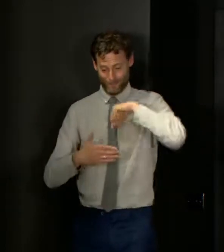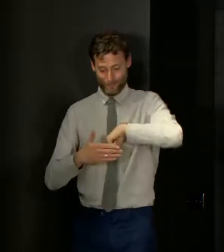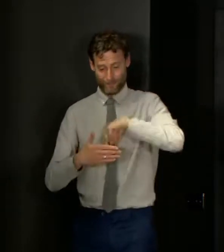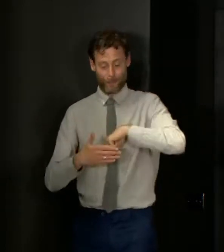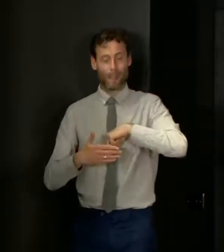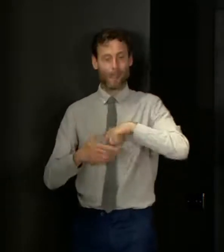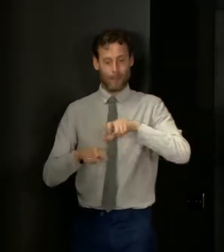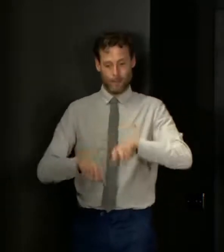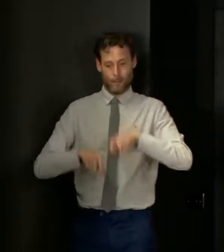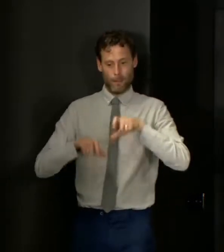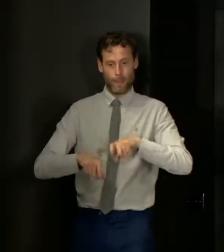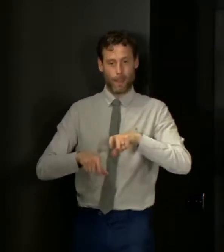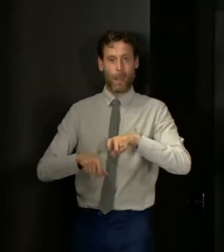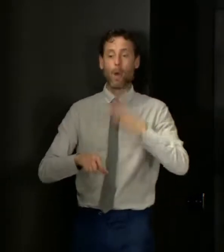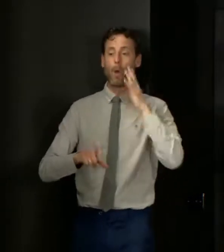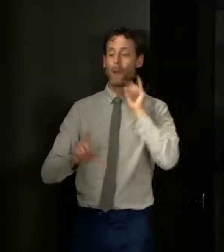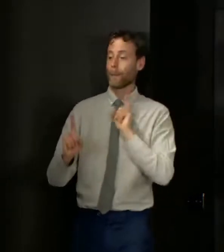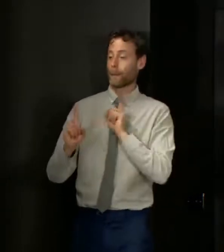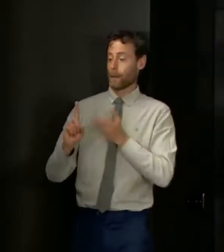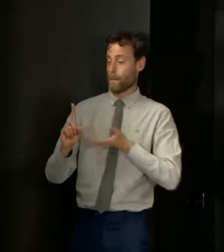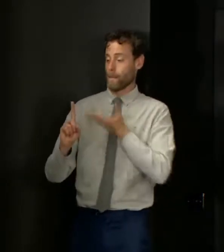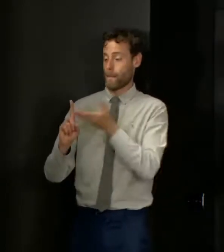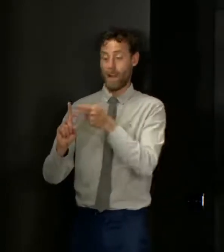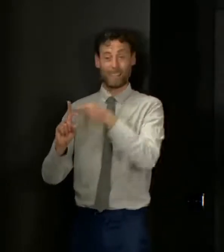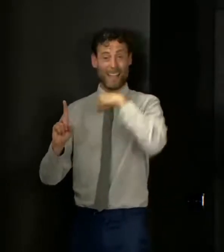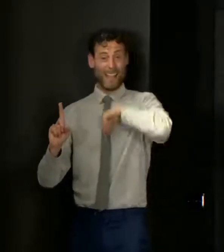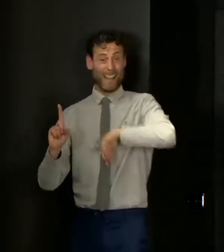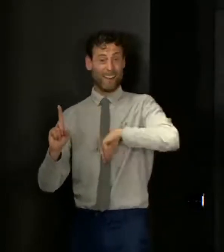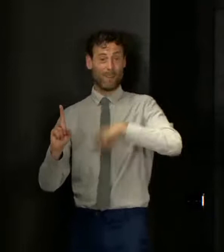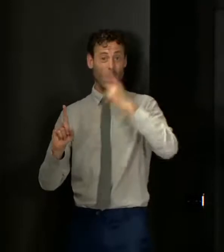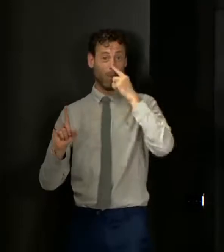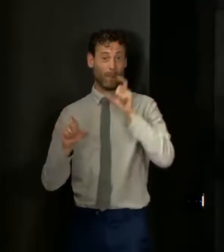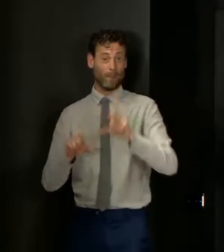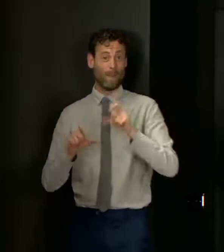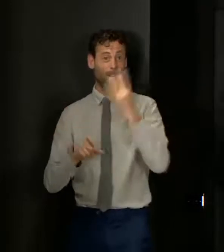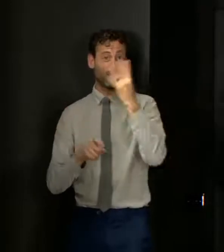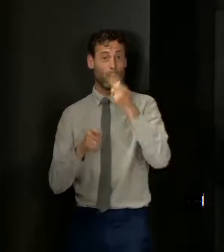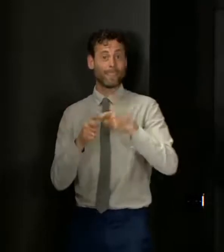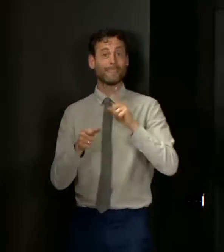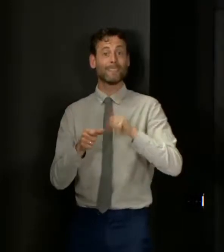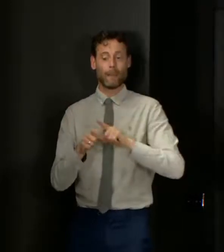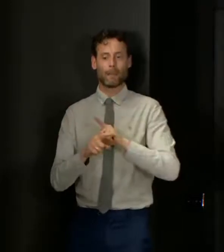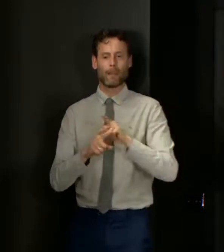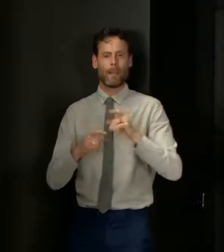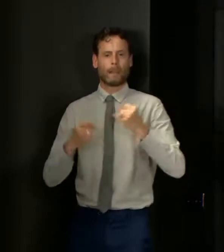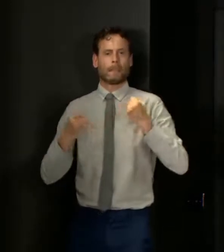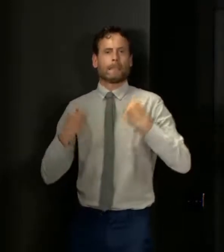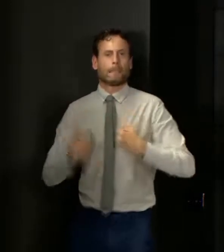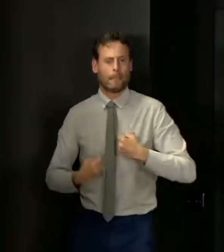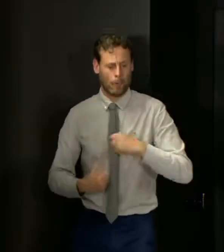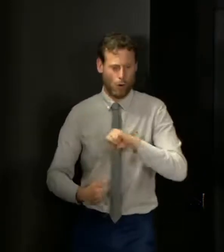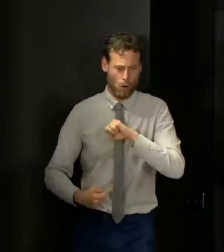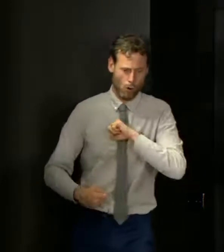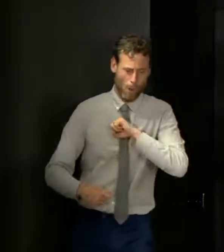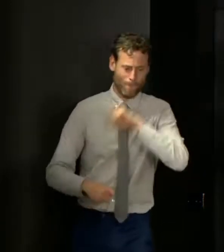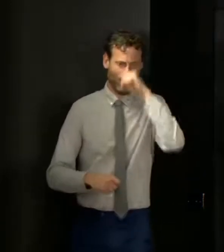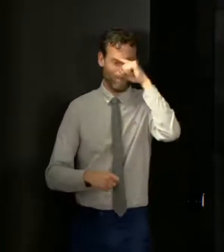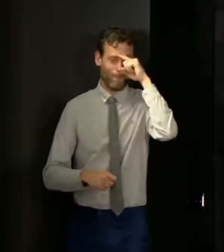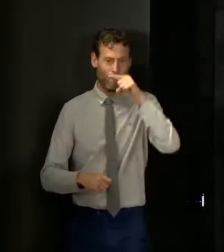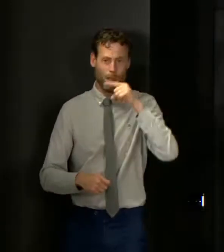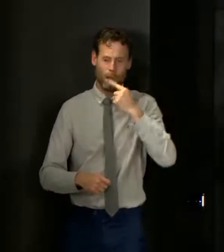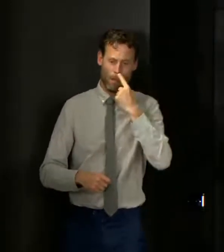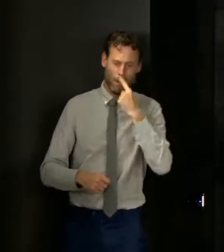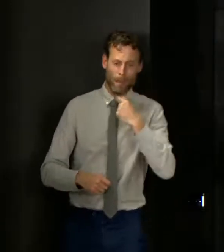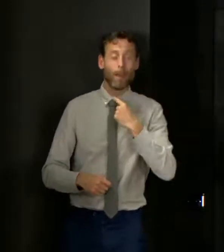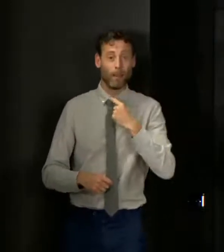this virus, the way that when people mix together, it can be up to 14 days after that before we start to see the signs and the symptoms of